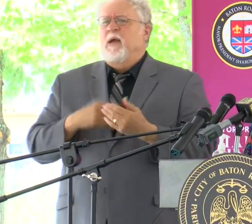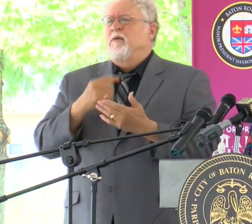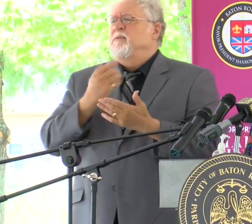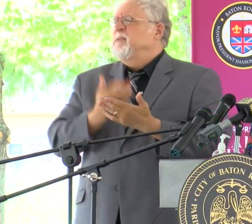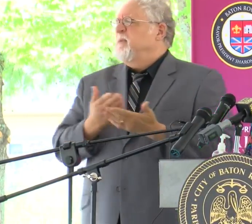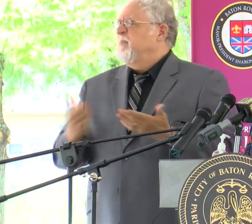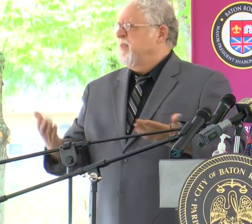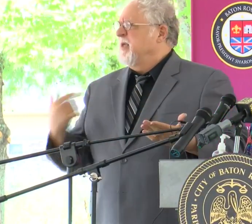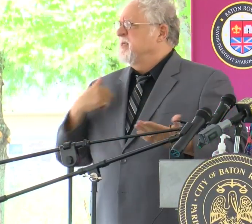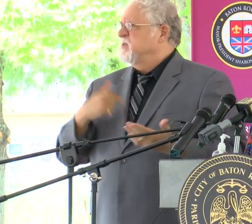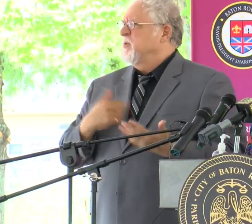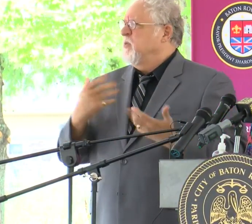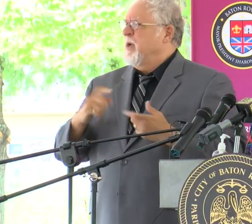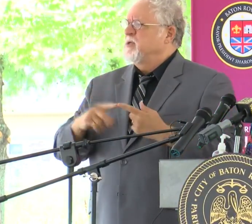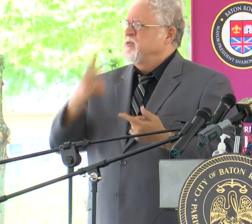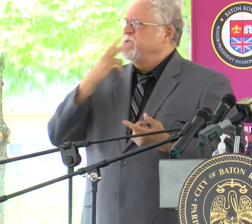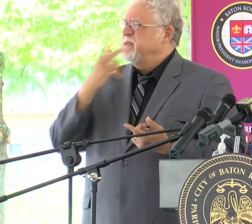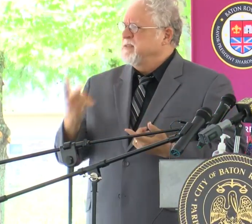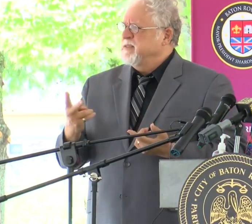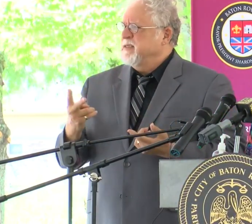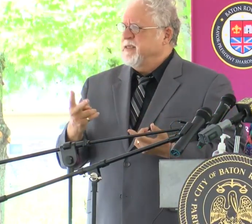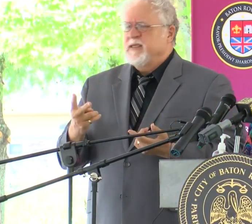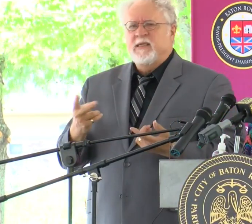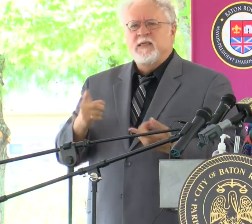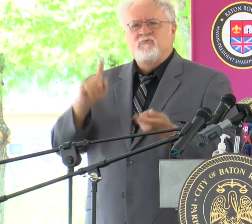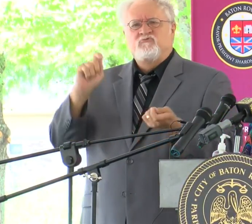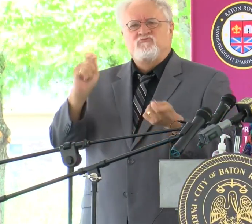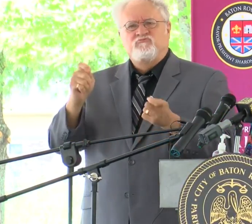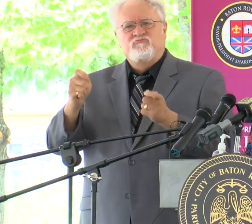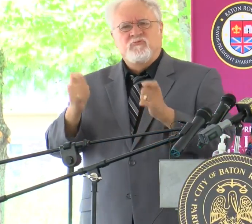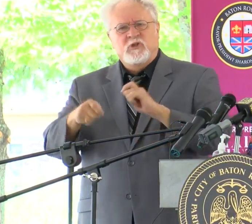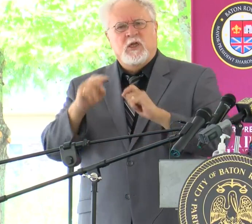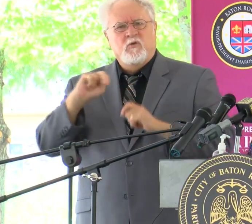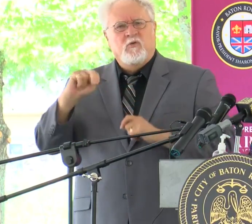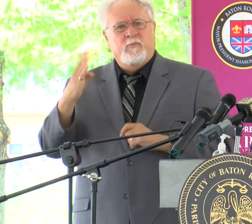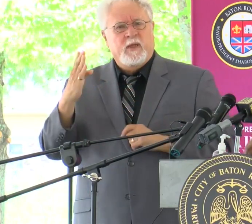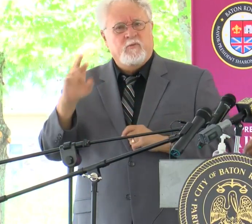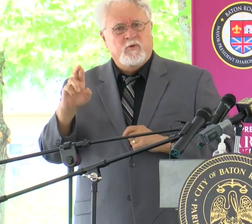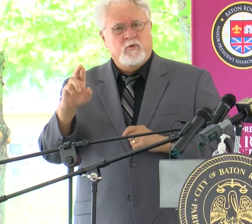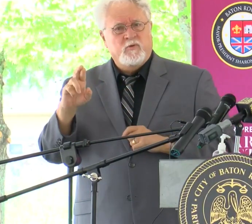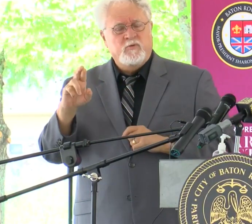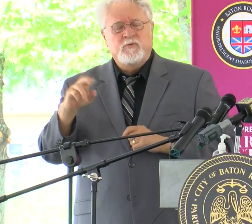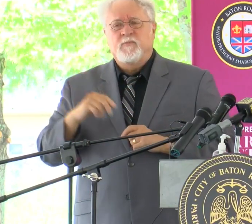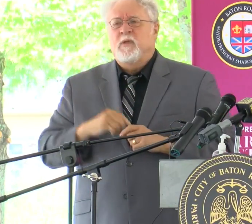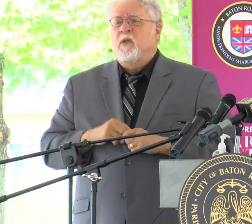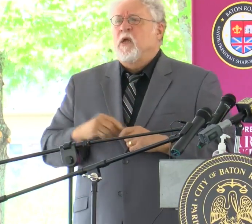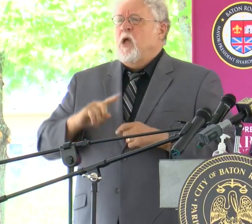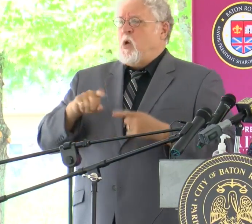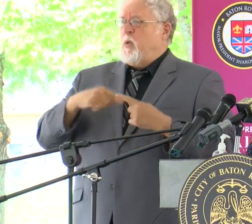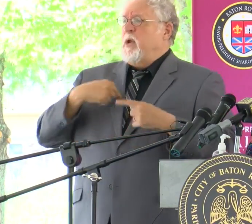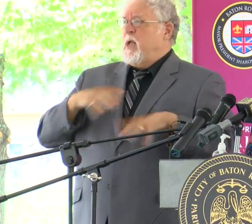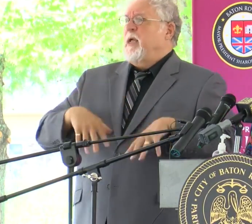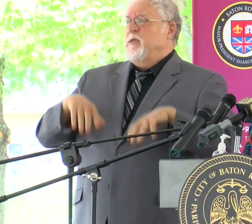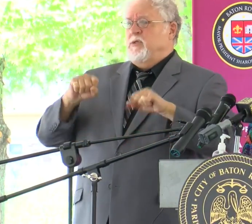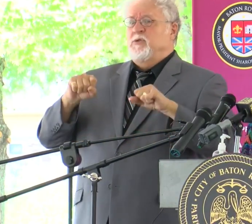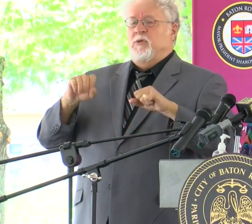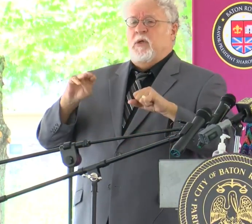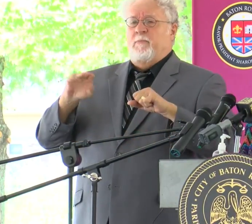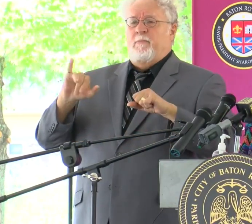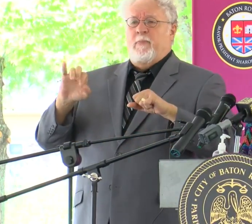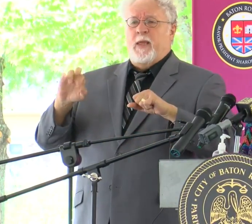the things that we wanted to see transformed in the North Baton Rouge community when I took office,